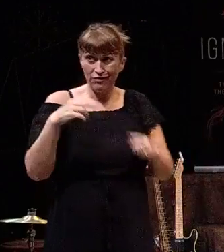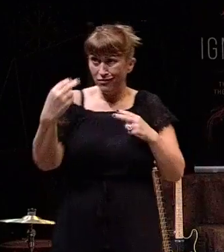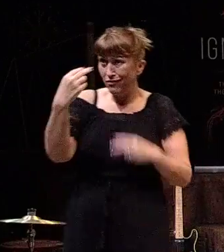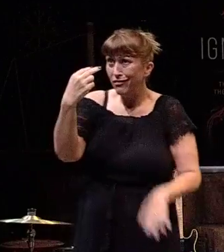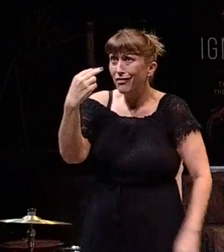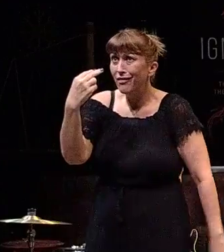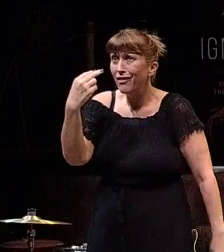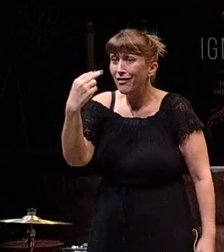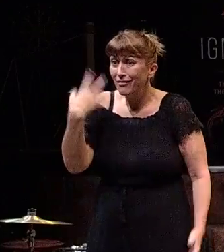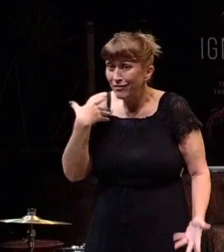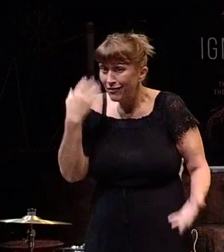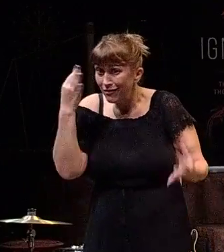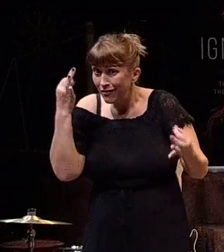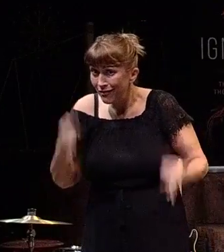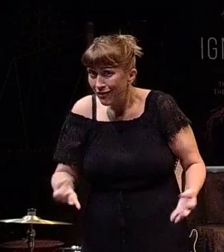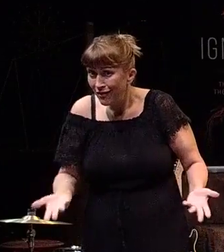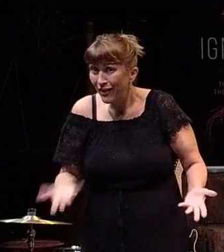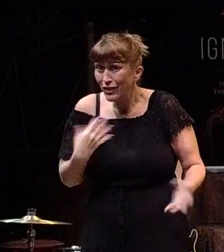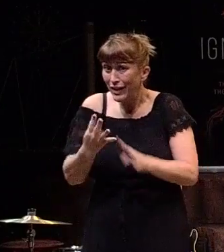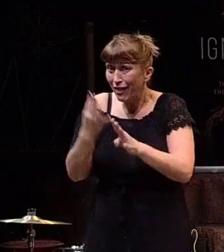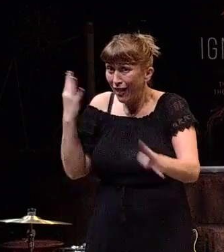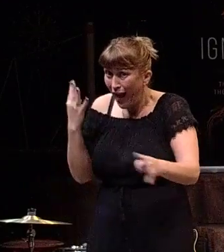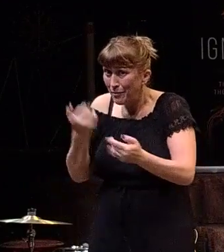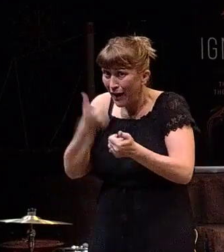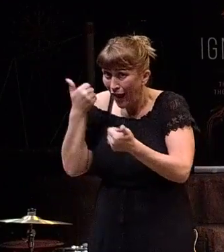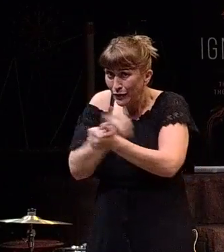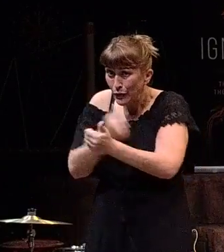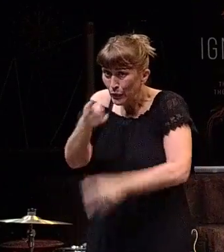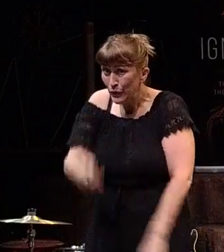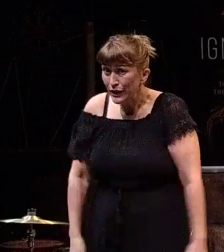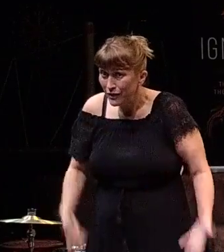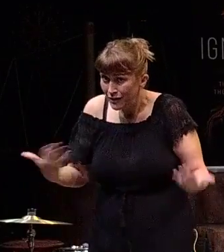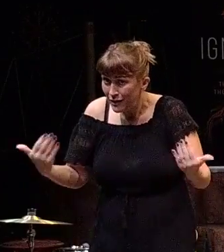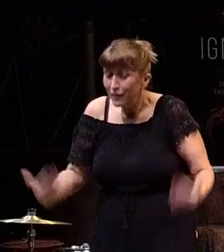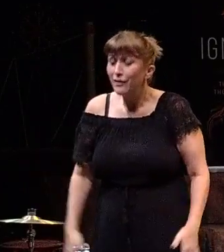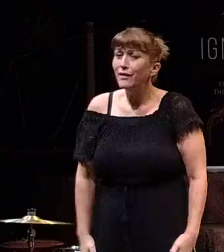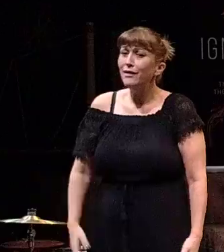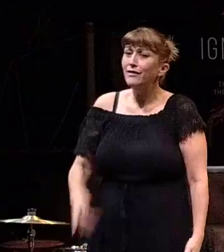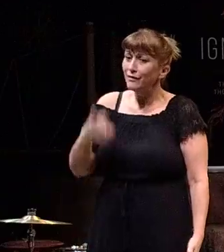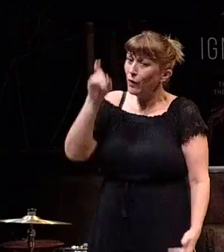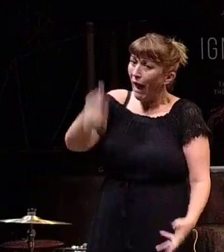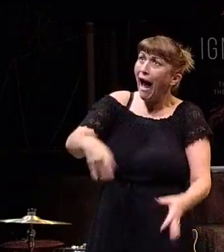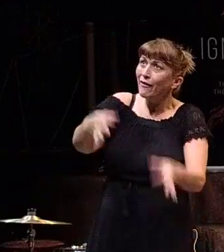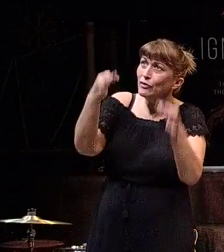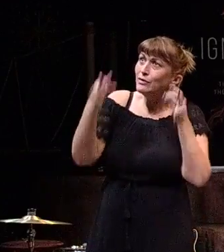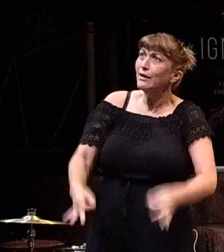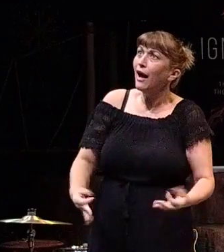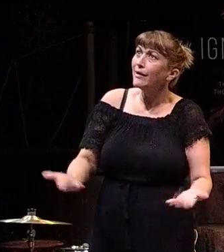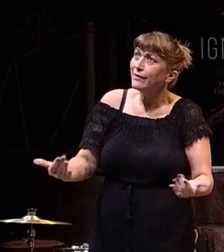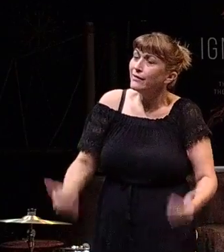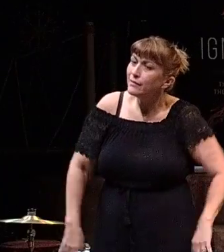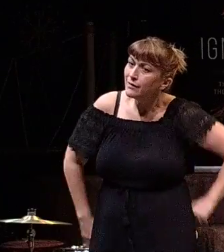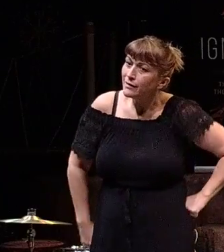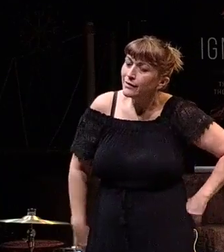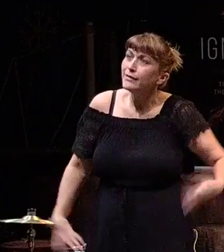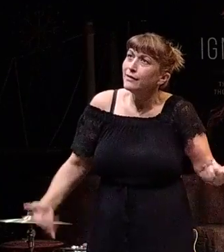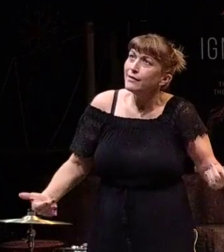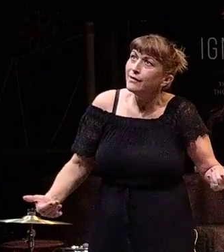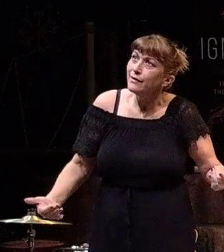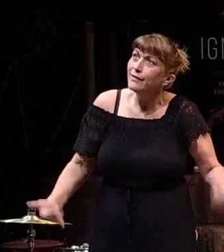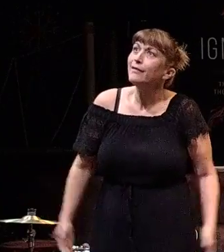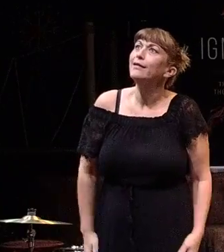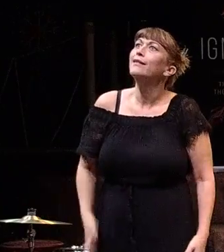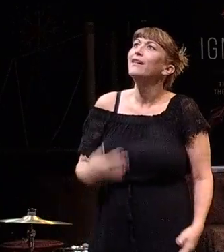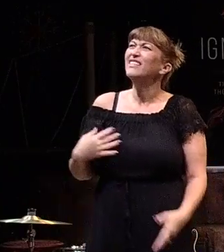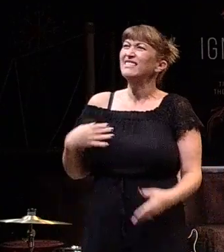going to make your choice yet? There's a line forming behind you, man. Like, you have to decide here. And those